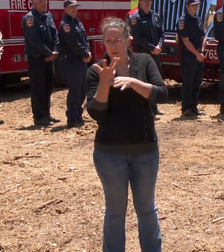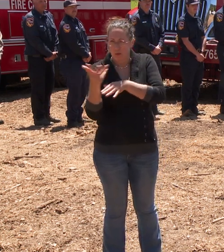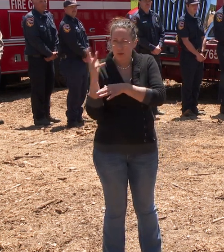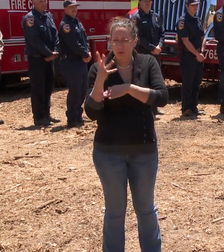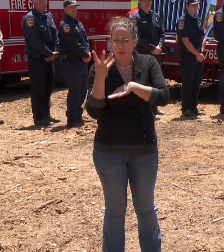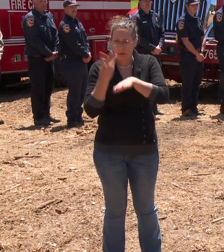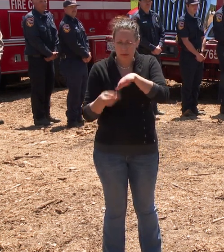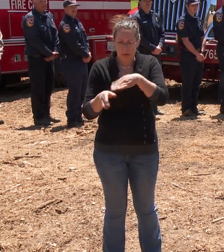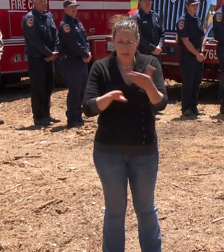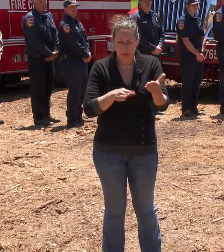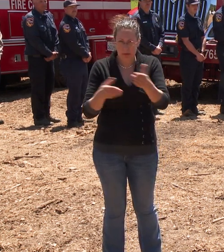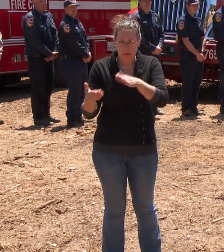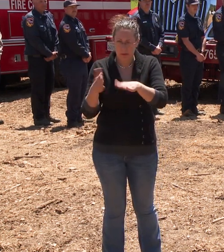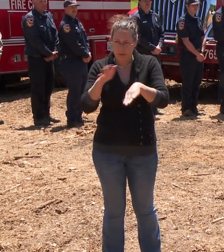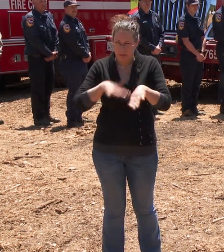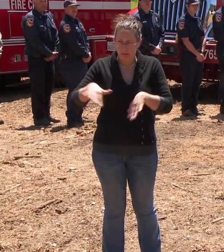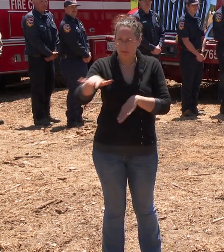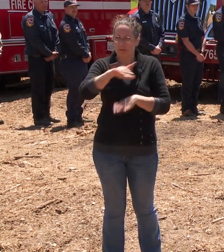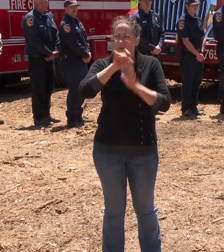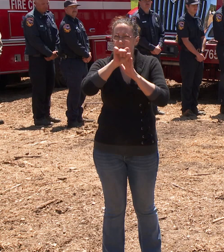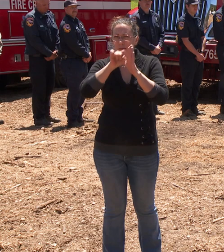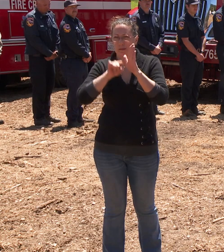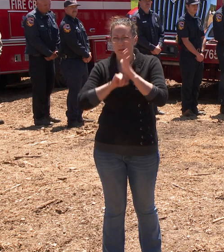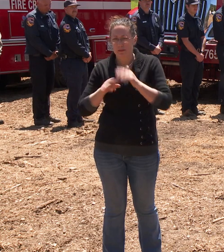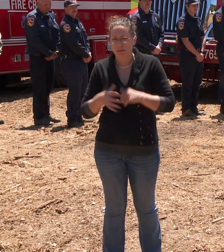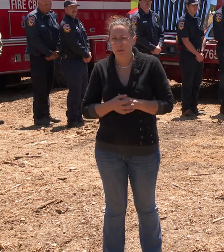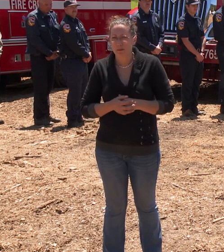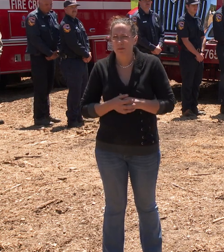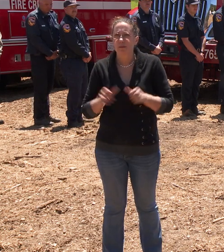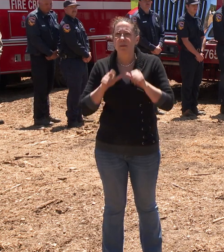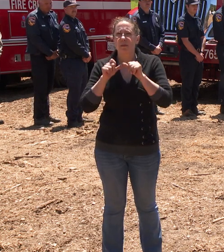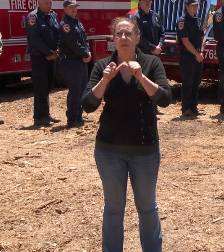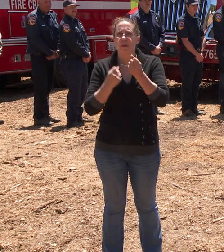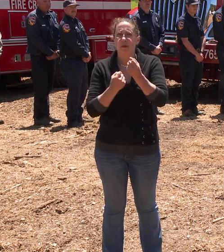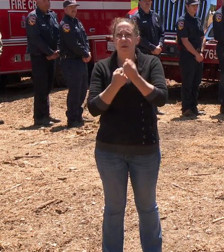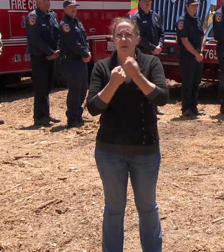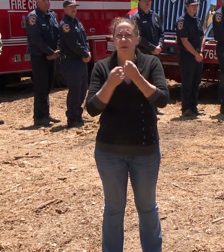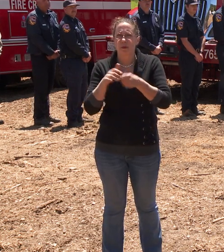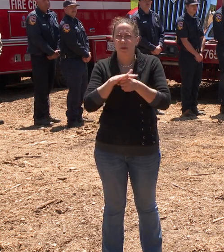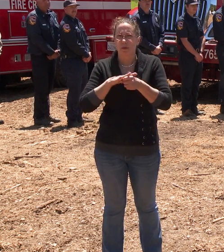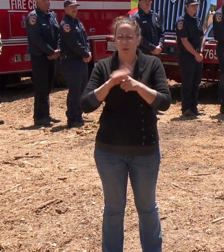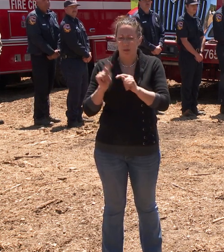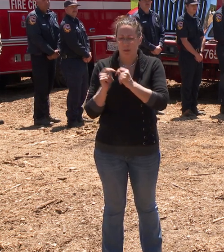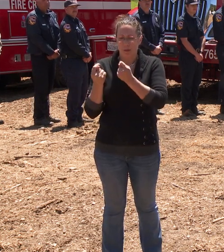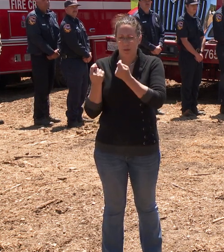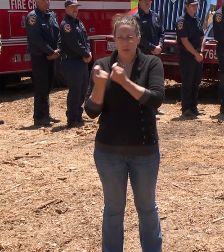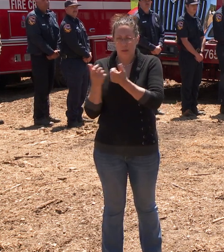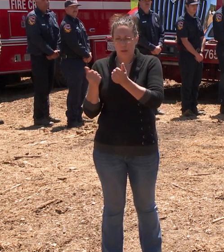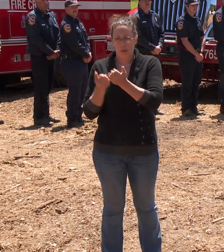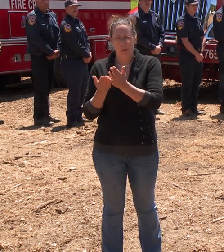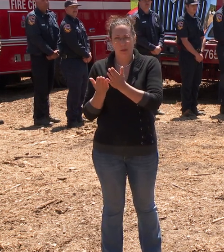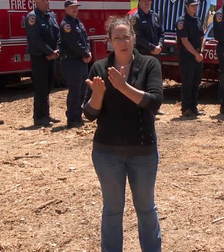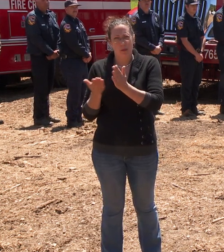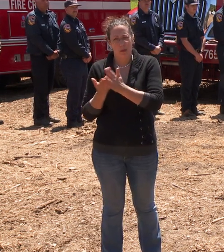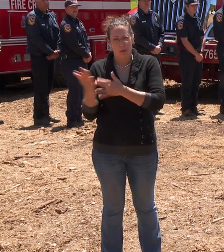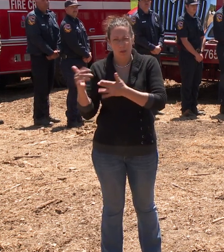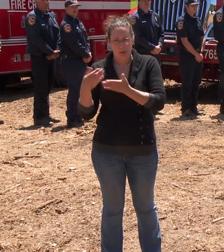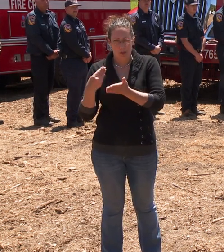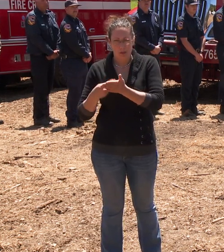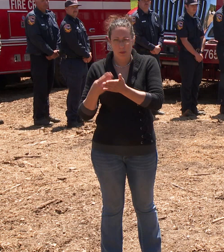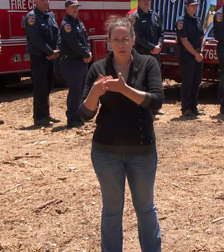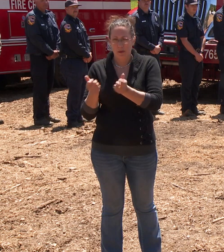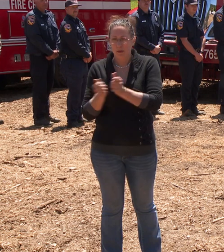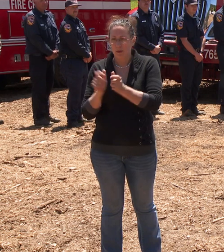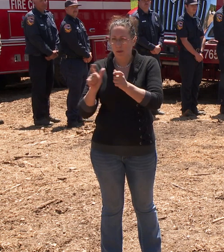across the state. We continue to support our local tribe partners with funding through California wildfire defense